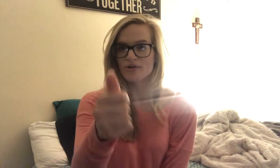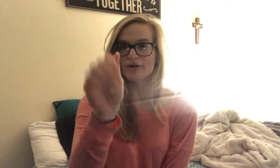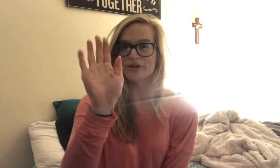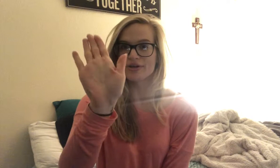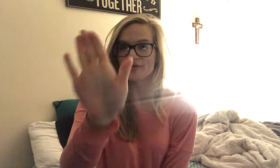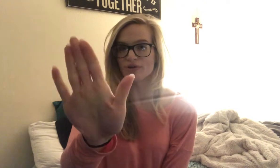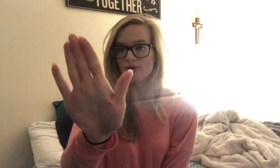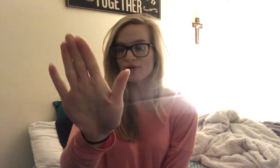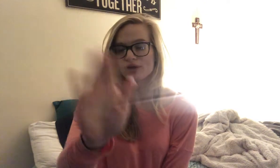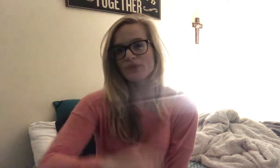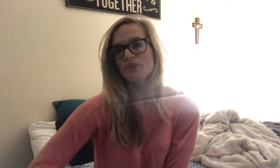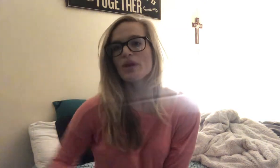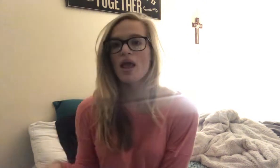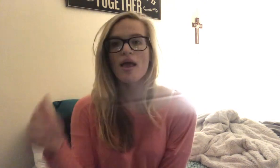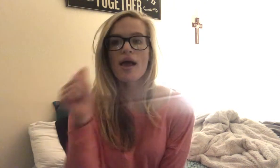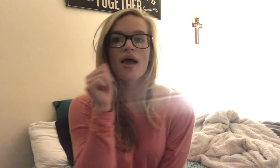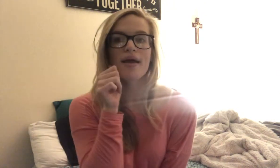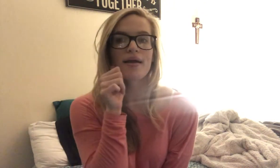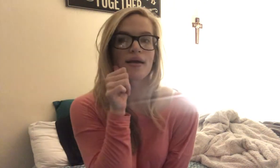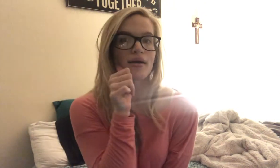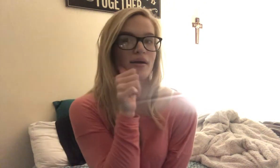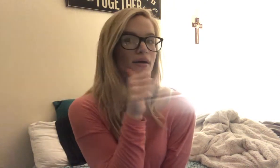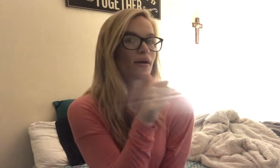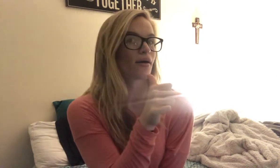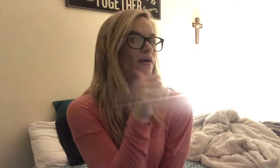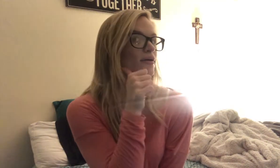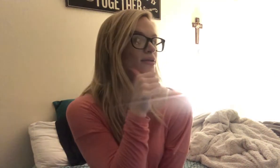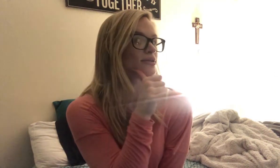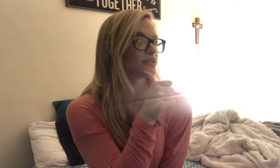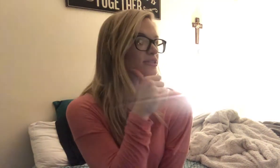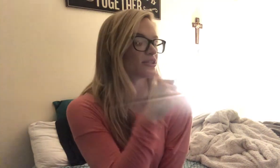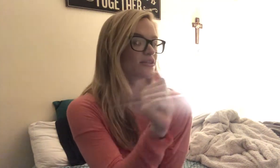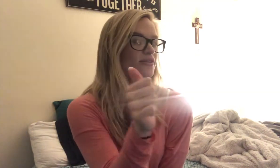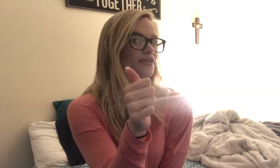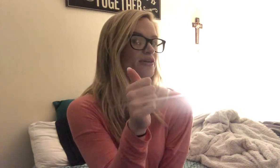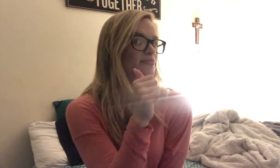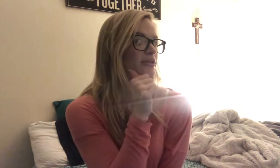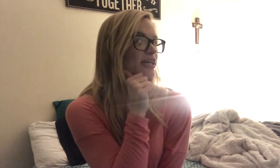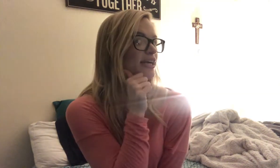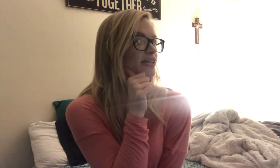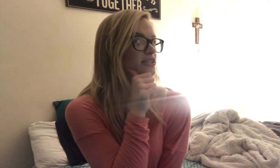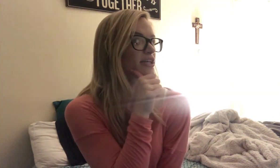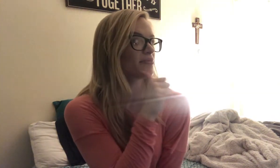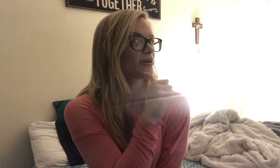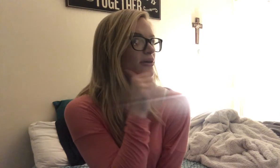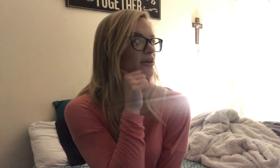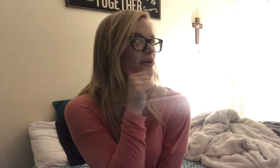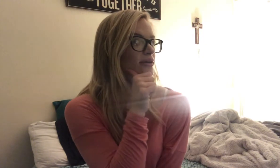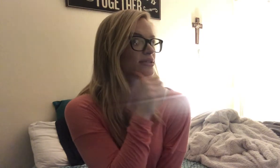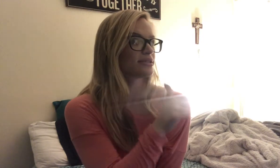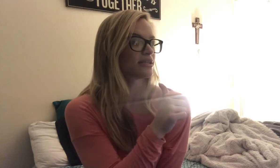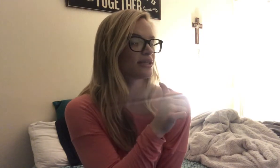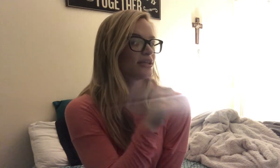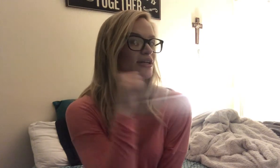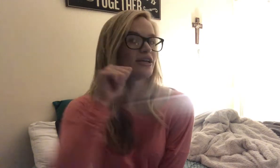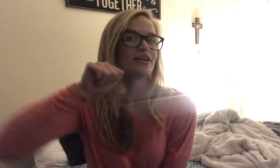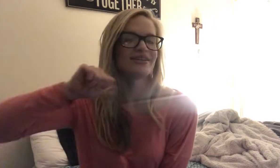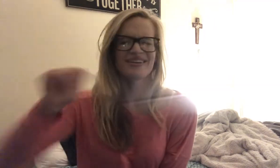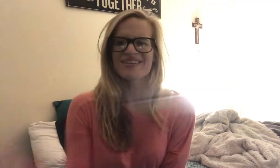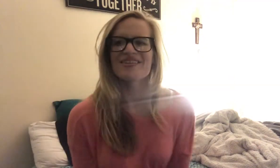Your, you could do your. Girl. This is girl. Thumb handshape to your, not a